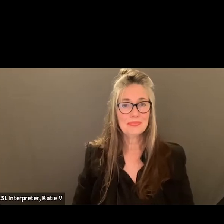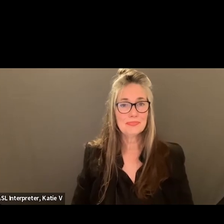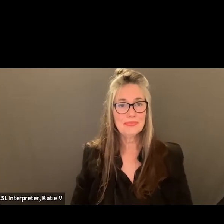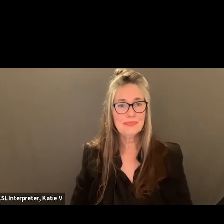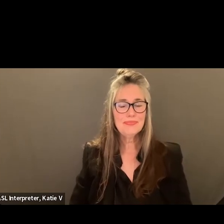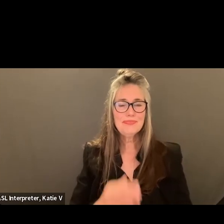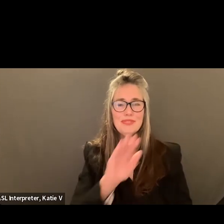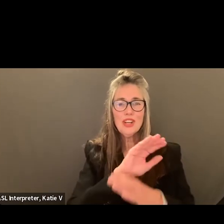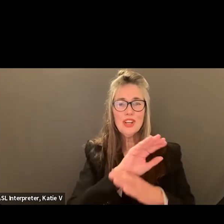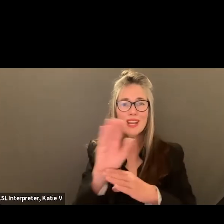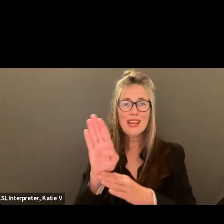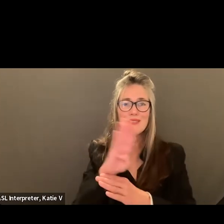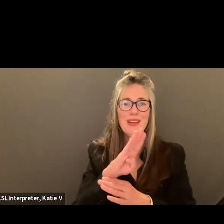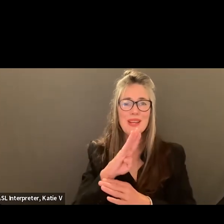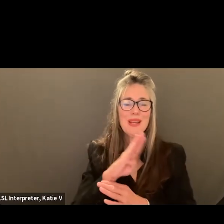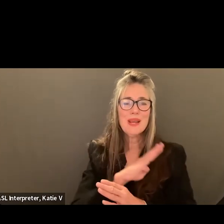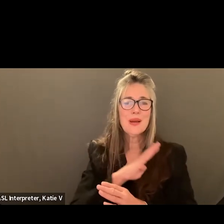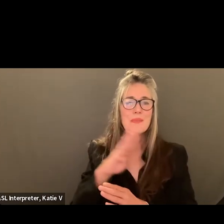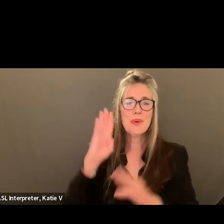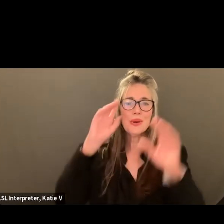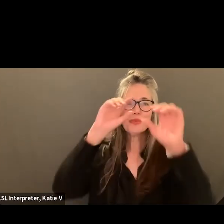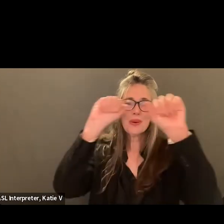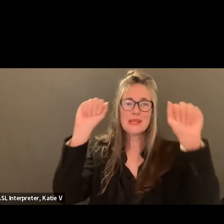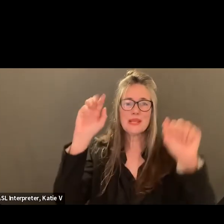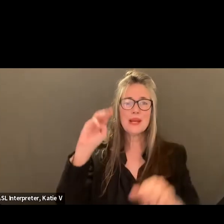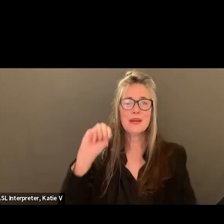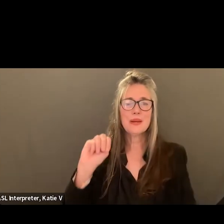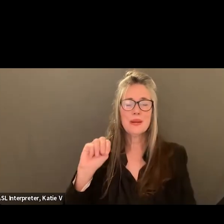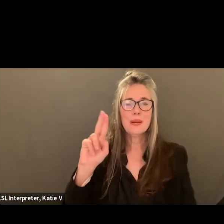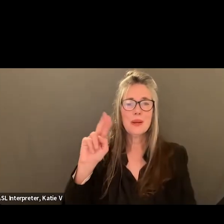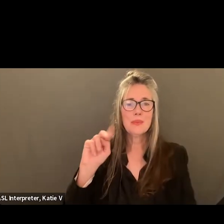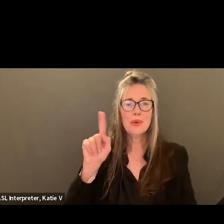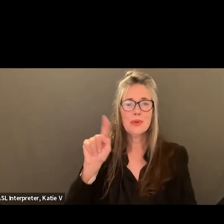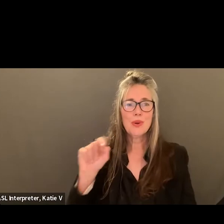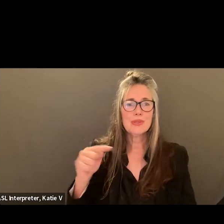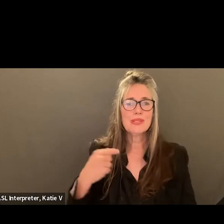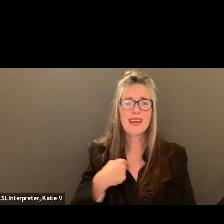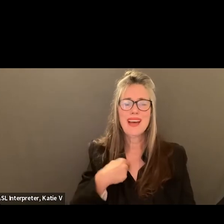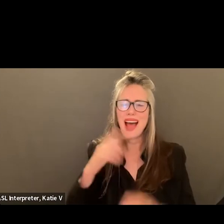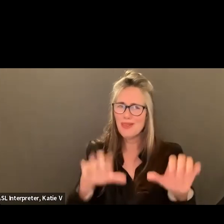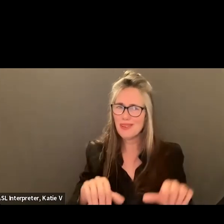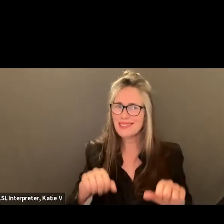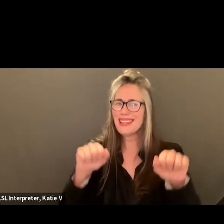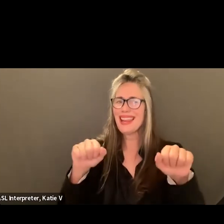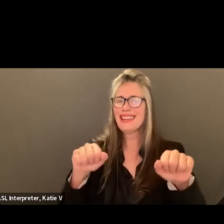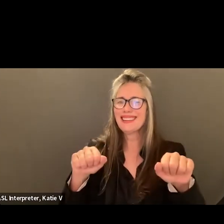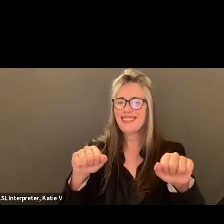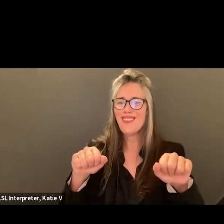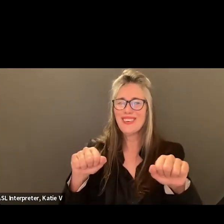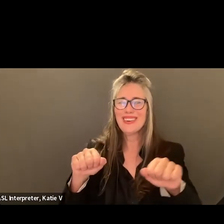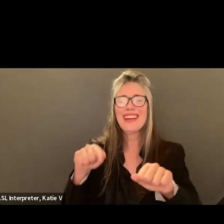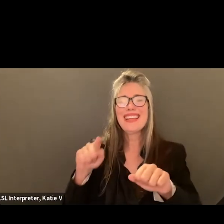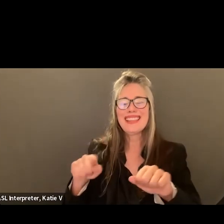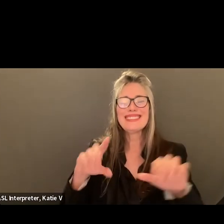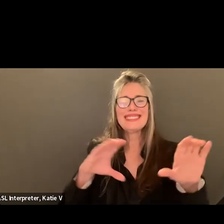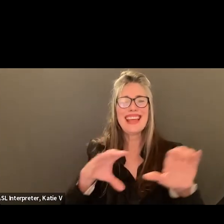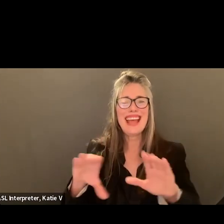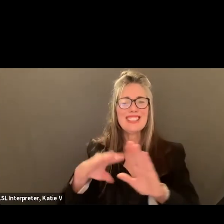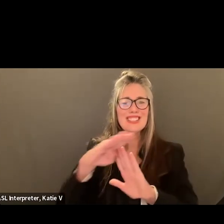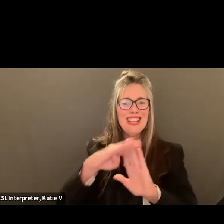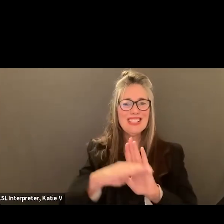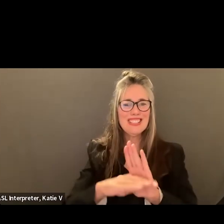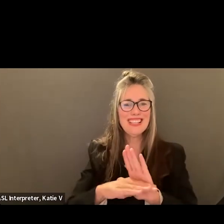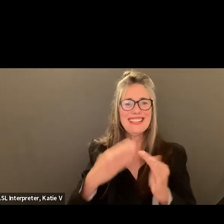Good evening, Board President Munoz, board members. I'm going to go ahead and dominate the action agenda tonight. Thank you very much.